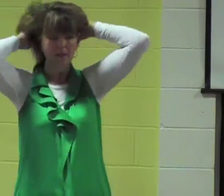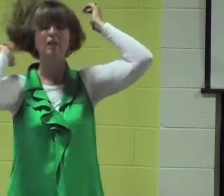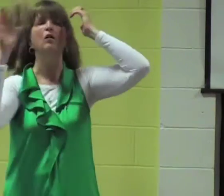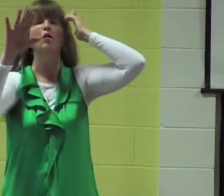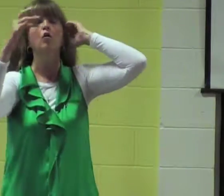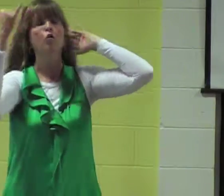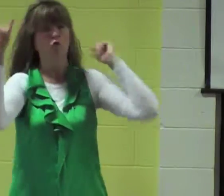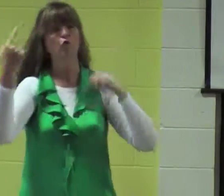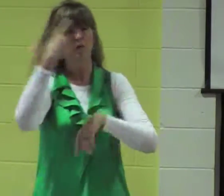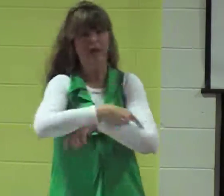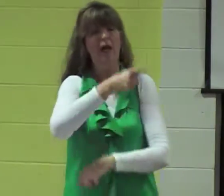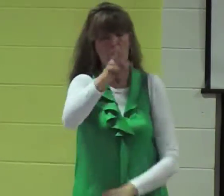strength.